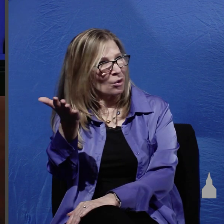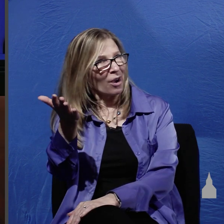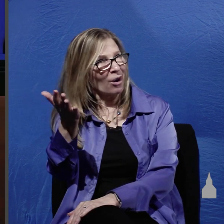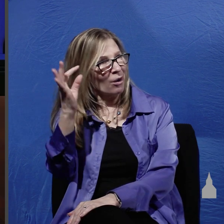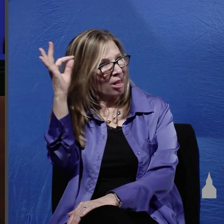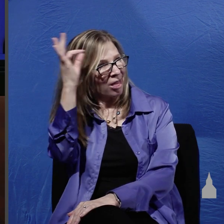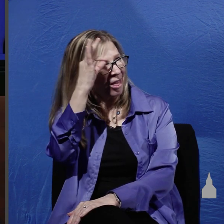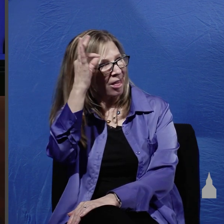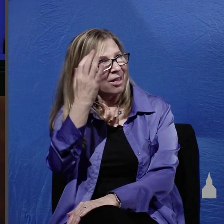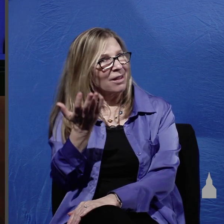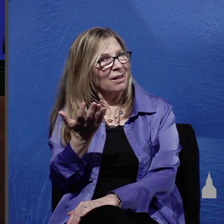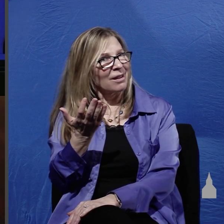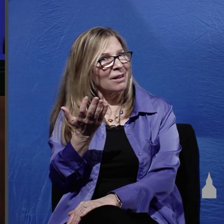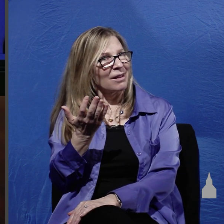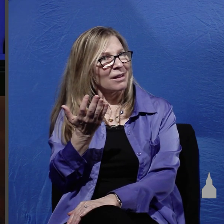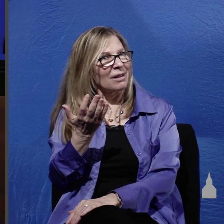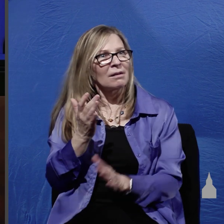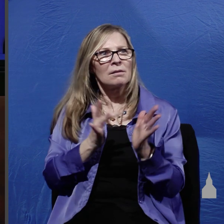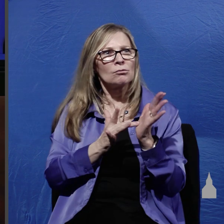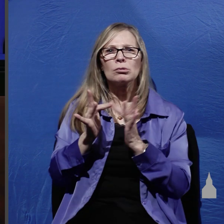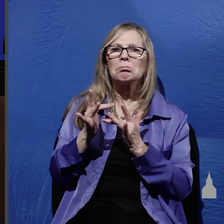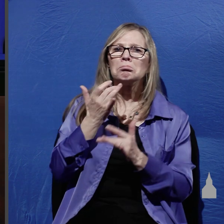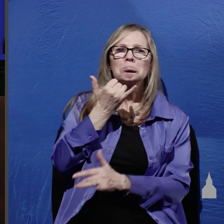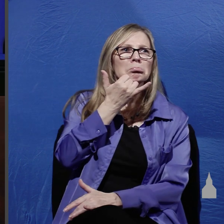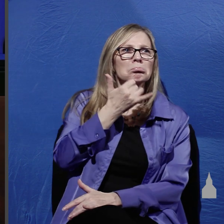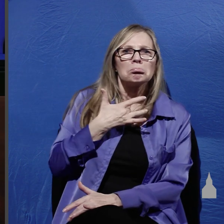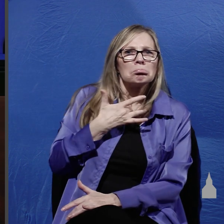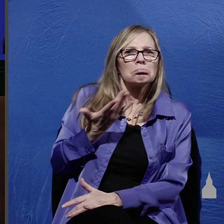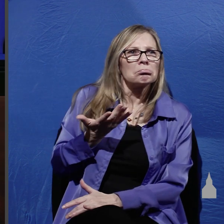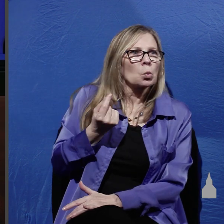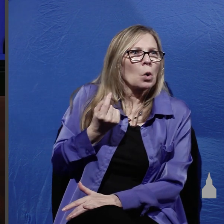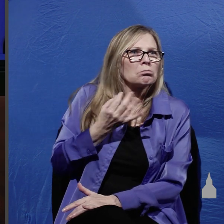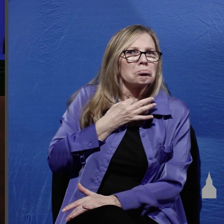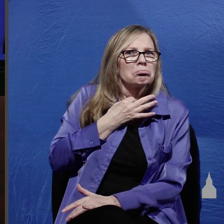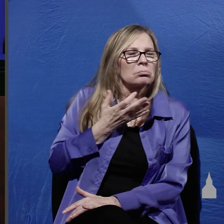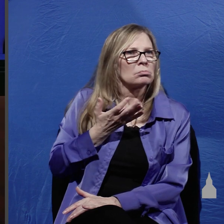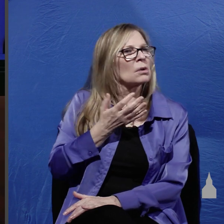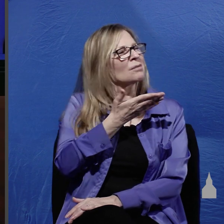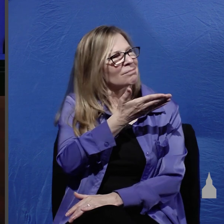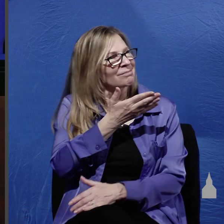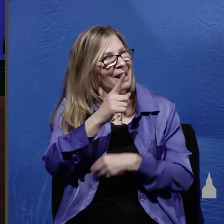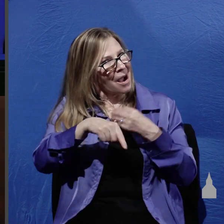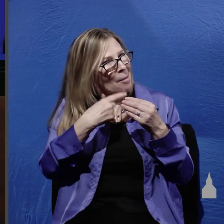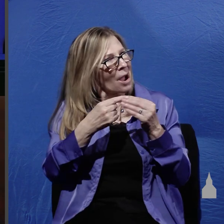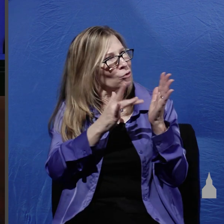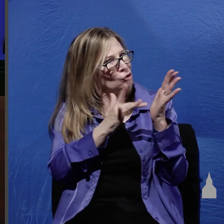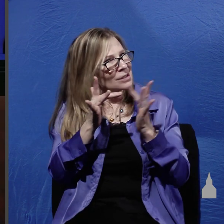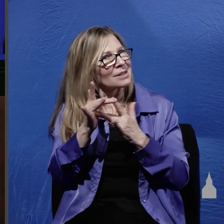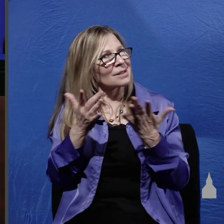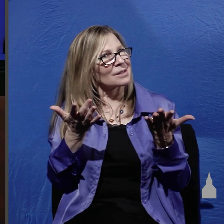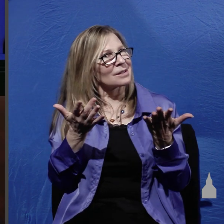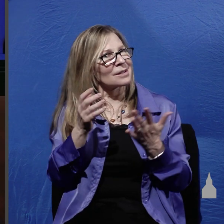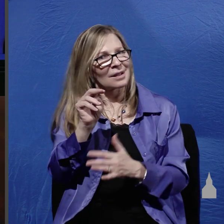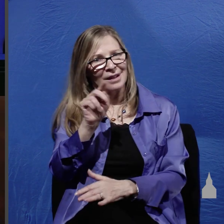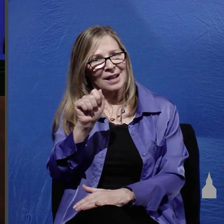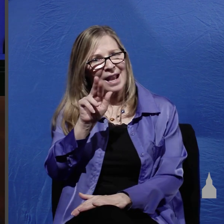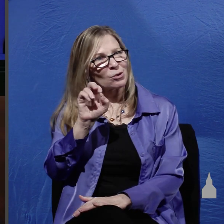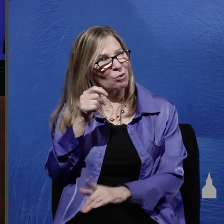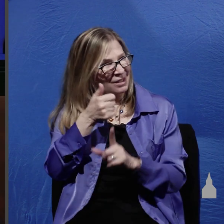and he said to them what things and they said to him the things about Jesus the Nazarene who was a prophet mighty